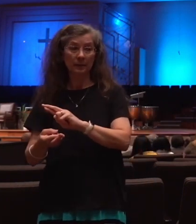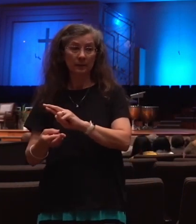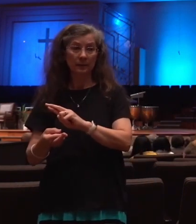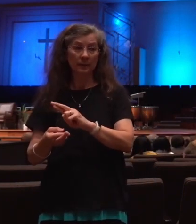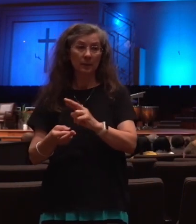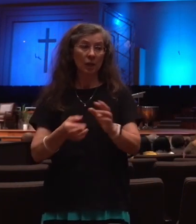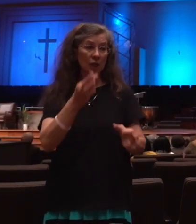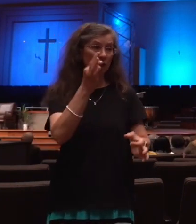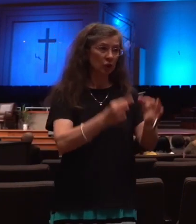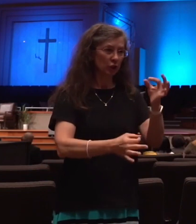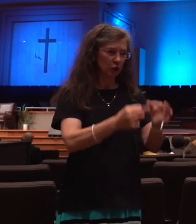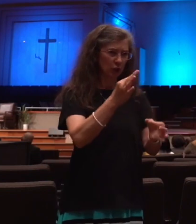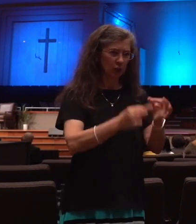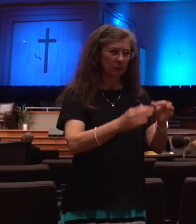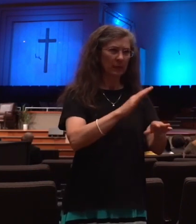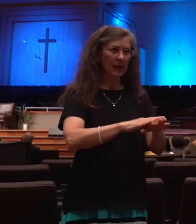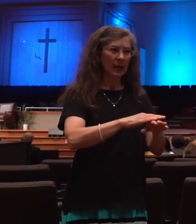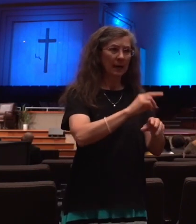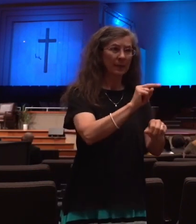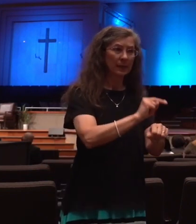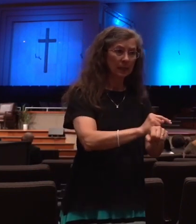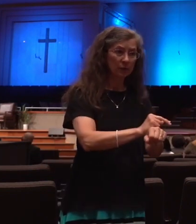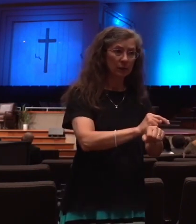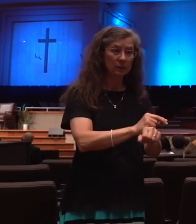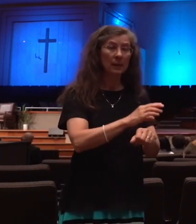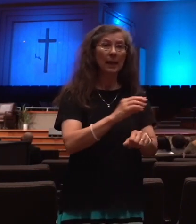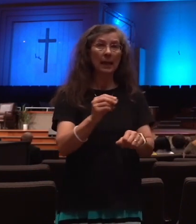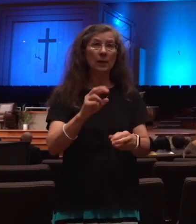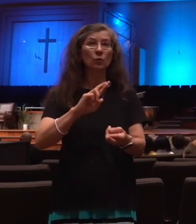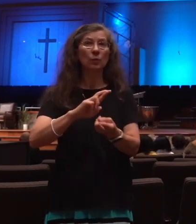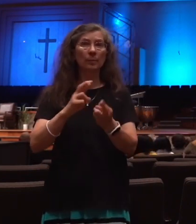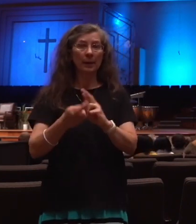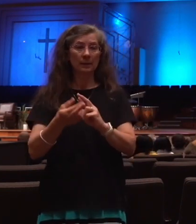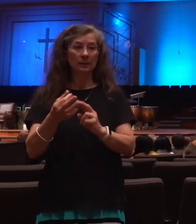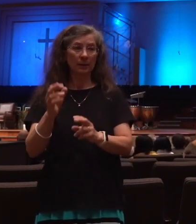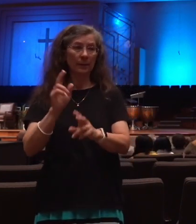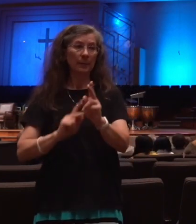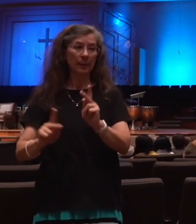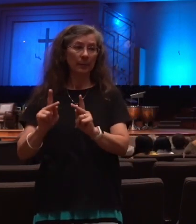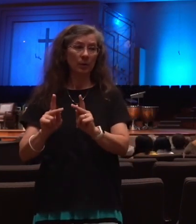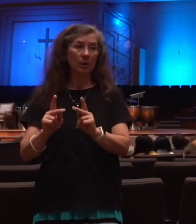repentance of the people. There will be, I believe, many, many people saved in the tribulation.